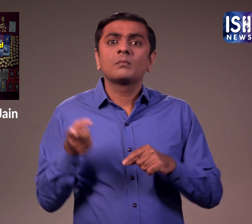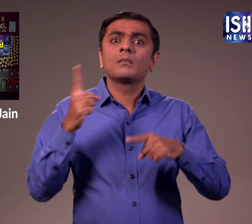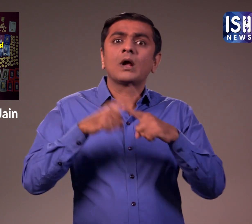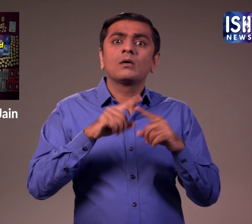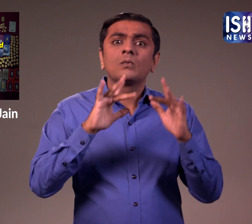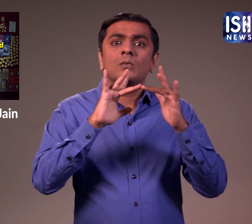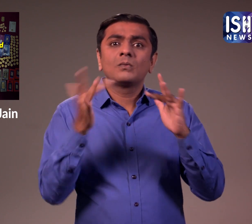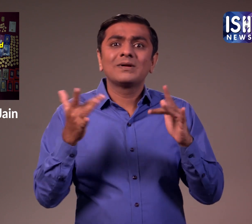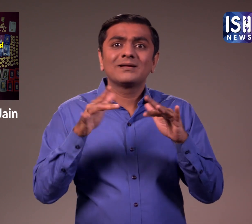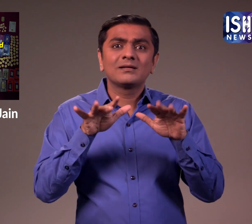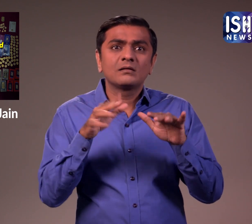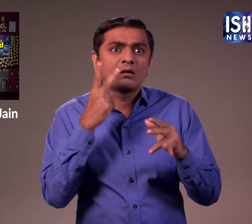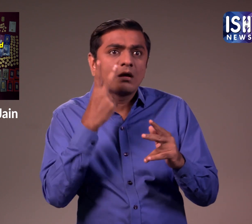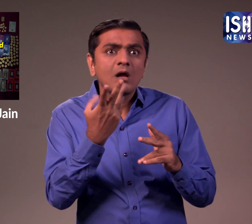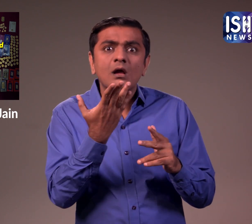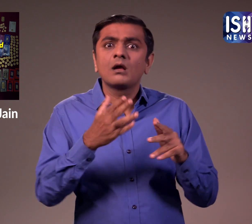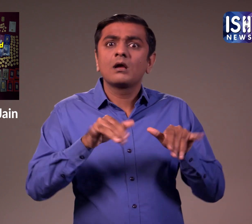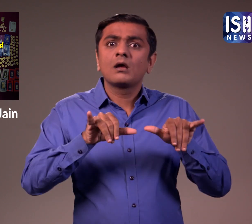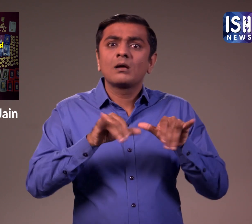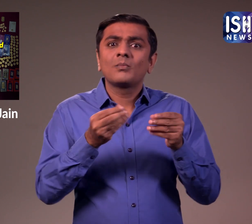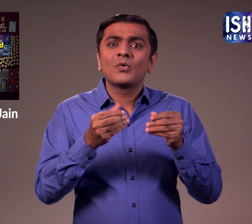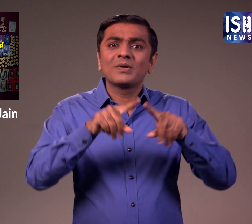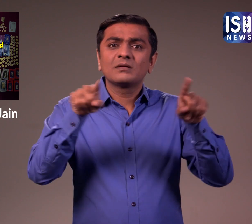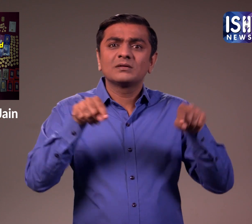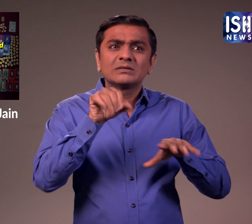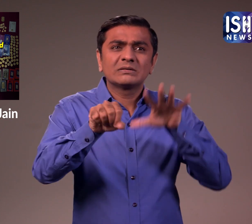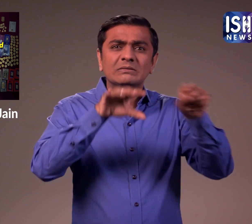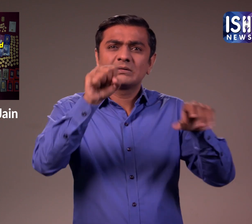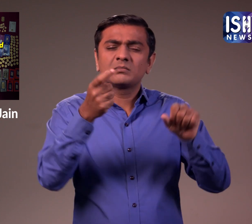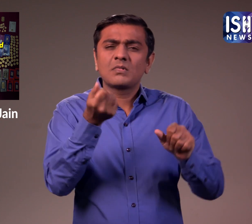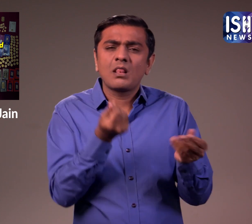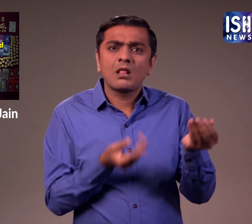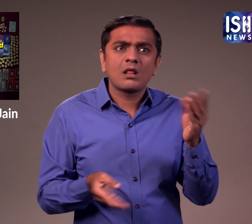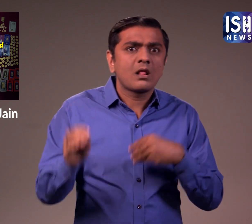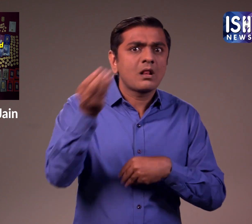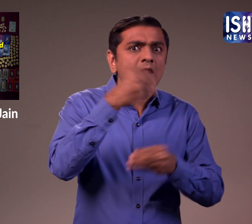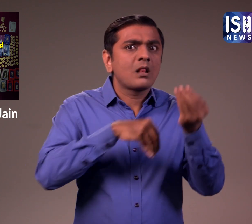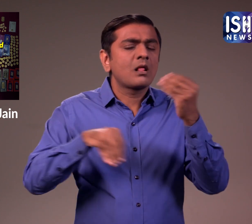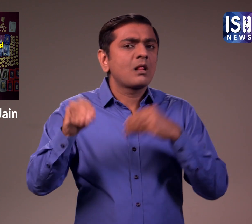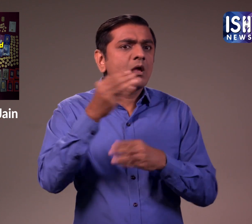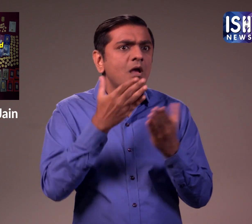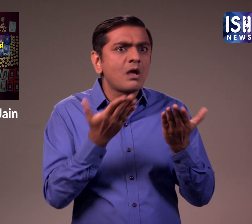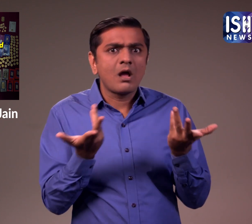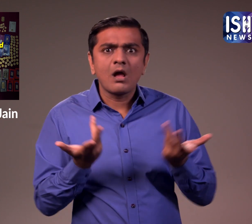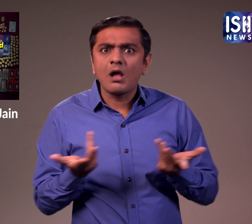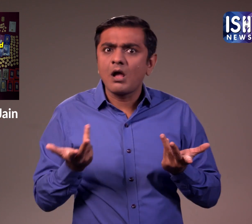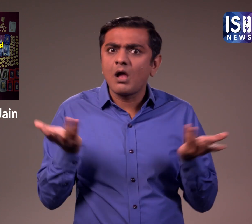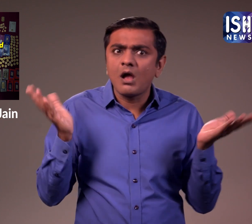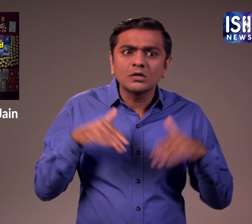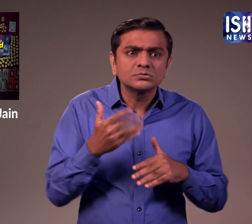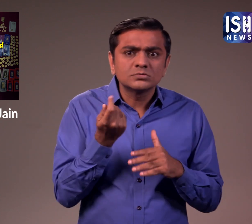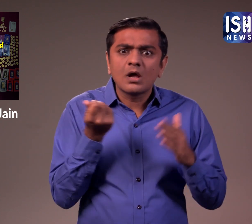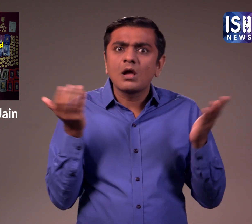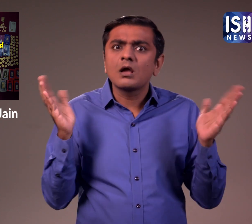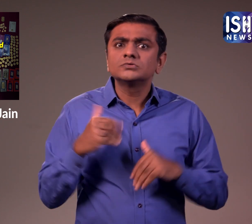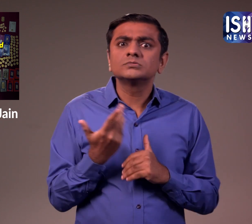The Enforcement Directorate has also claimed to have seized several other digital documents and assets. The ED suspect money